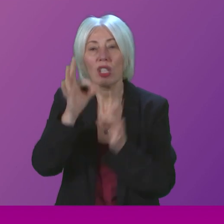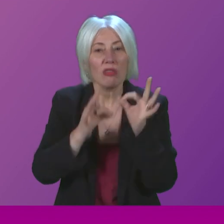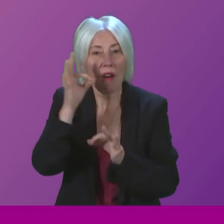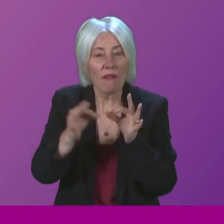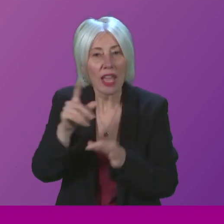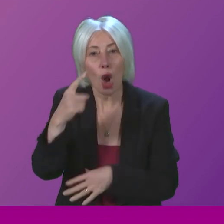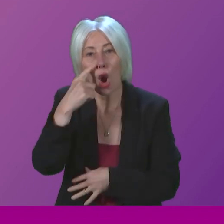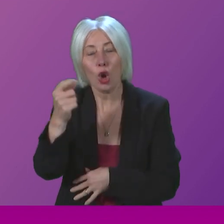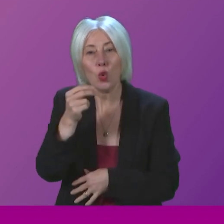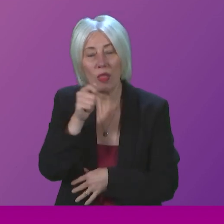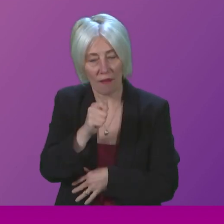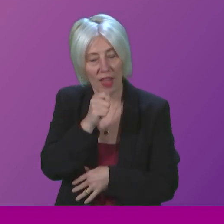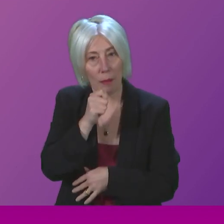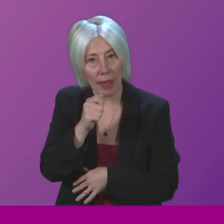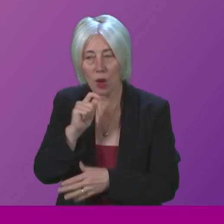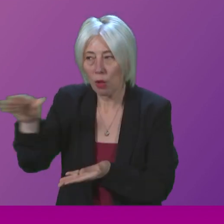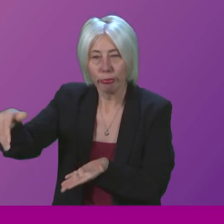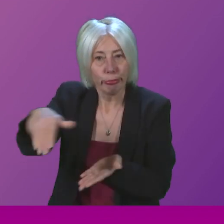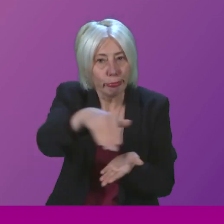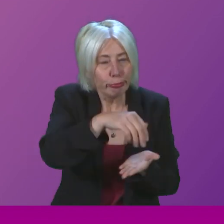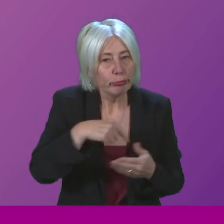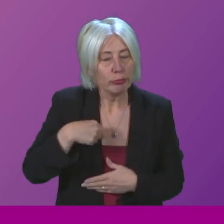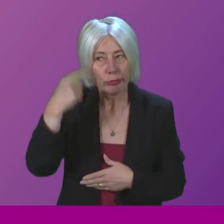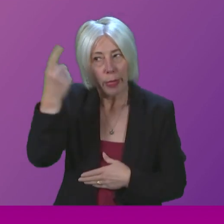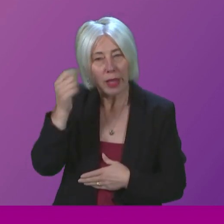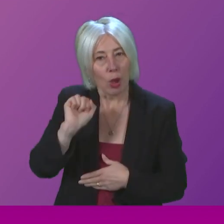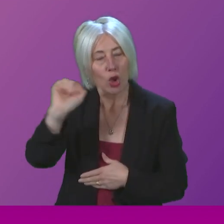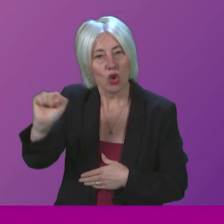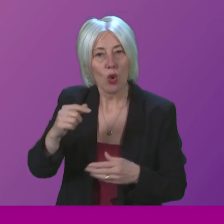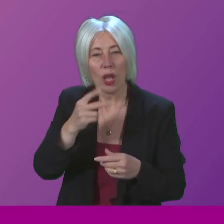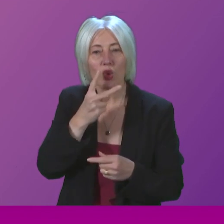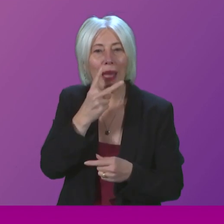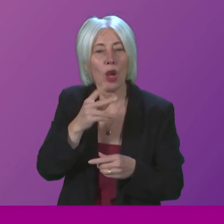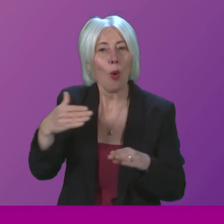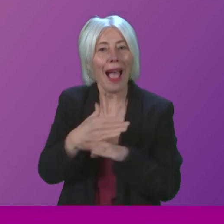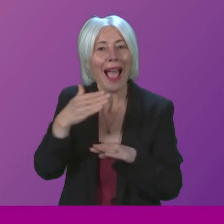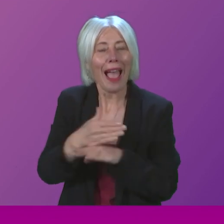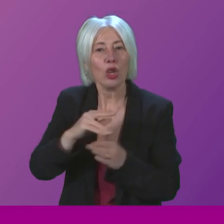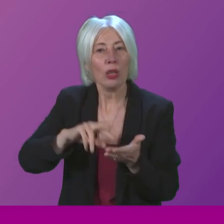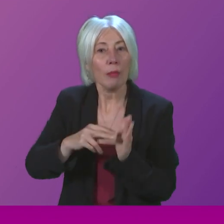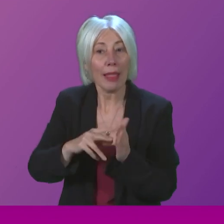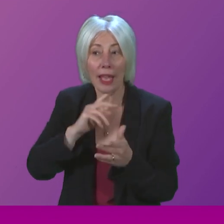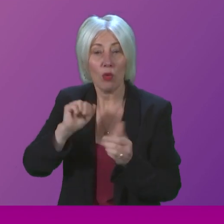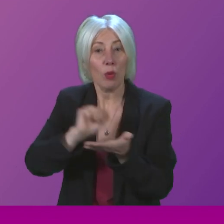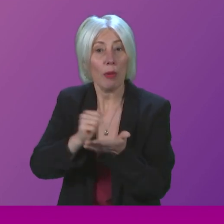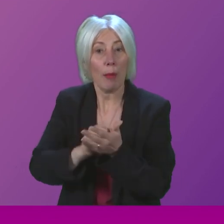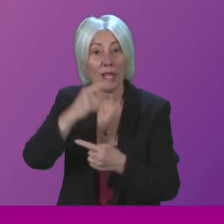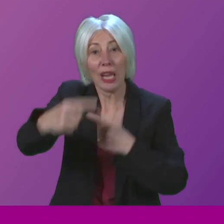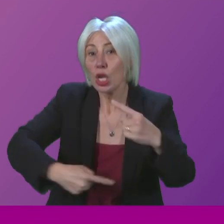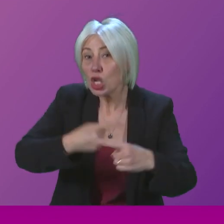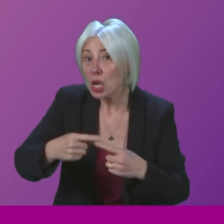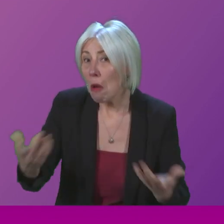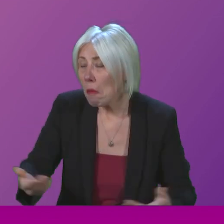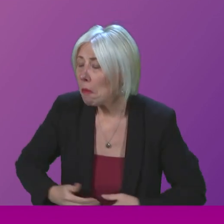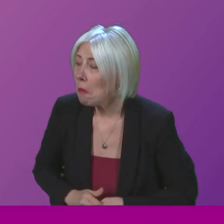vaping will be collated and considered in the Scottish Government's Tobacco Action Plan, which is due to be published next year? First